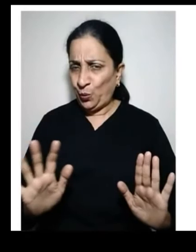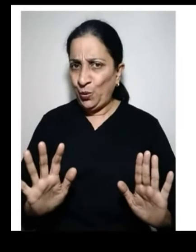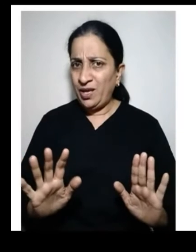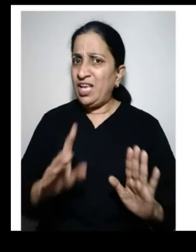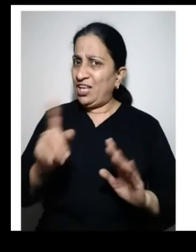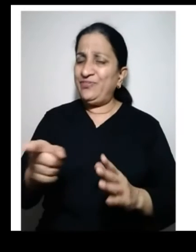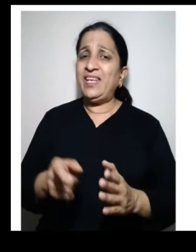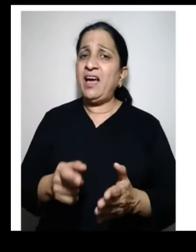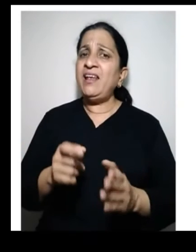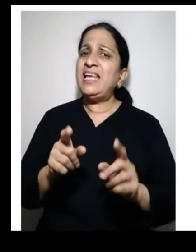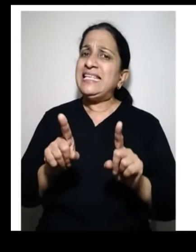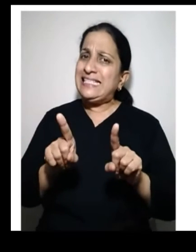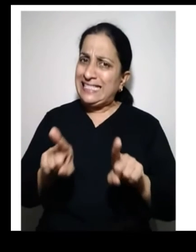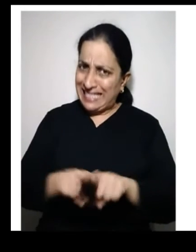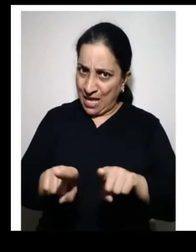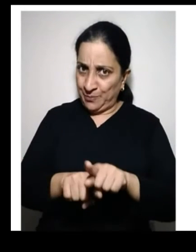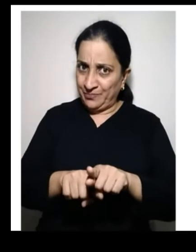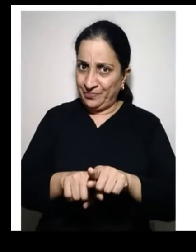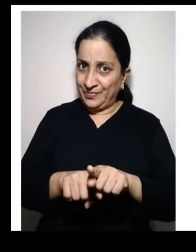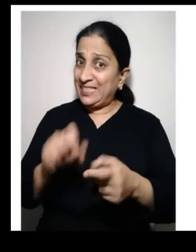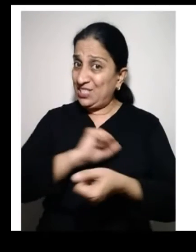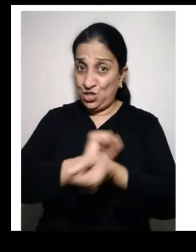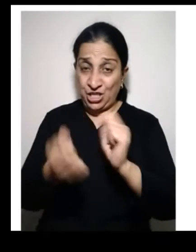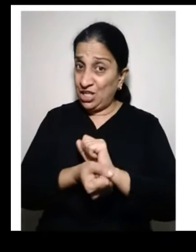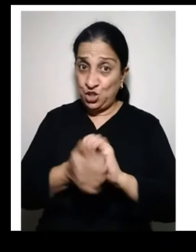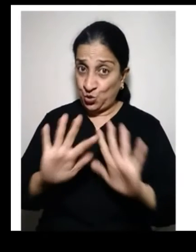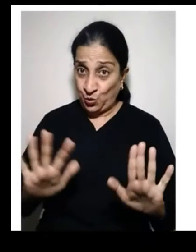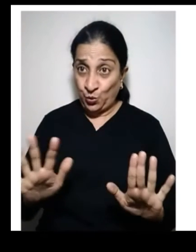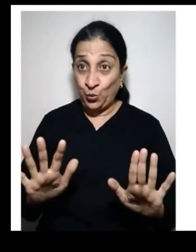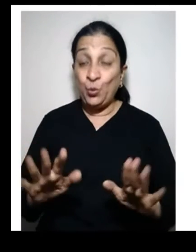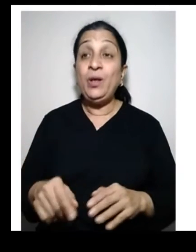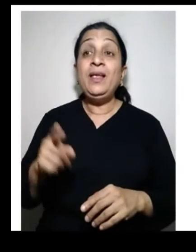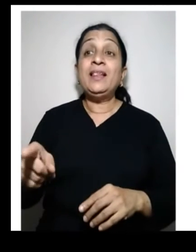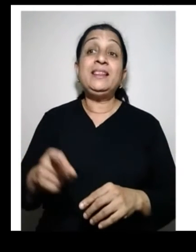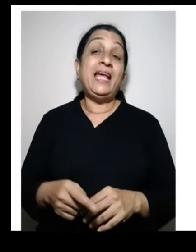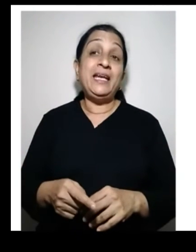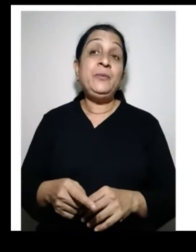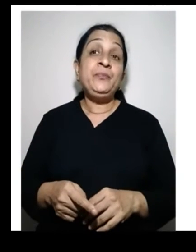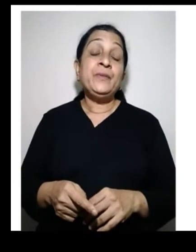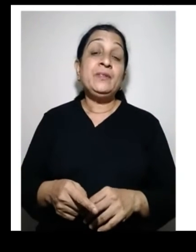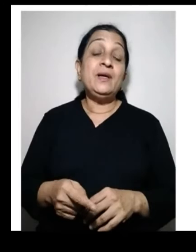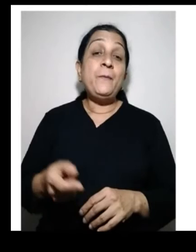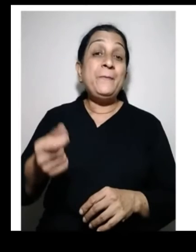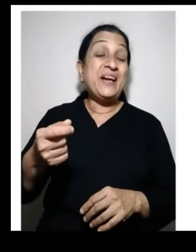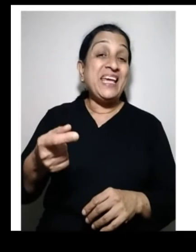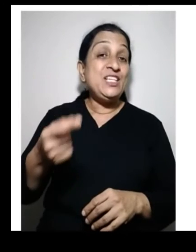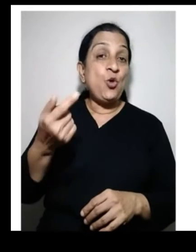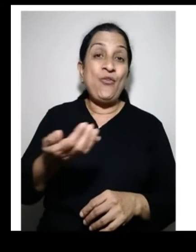constant and do not change, Then, when